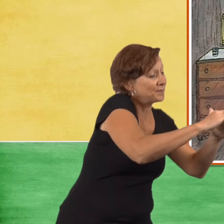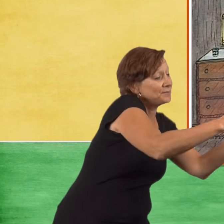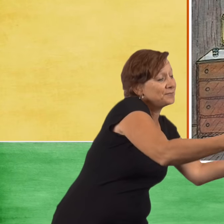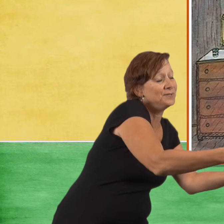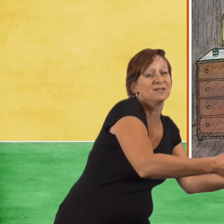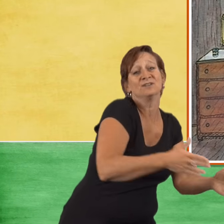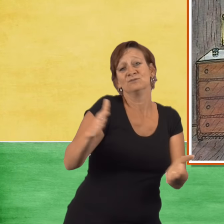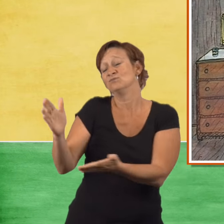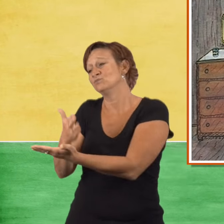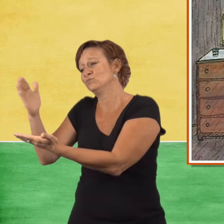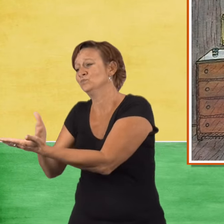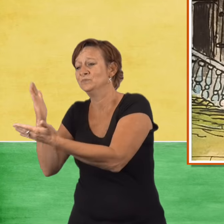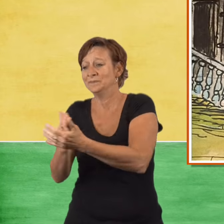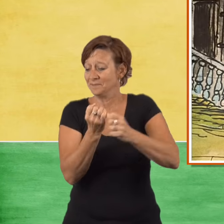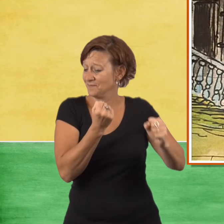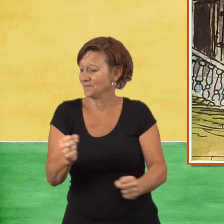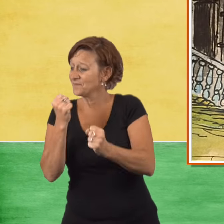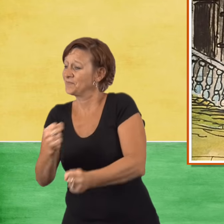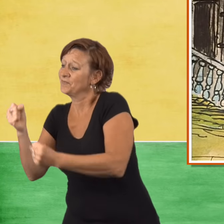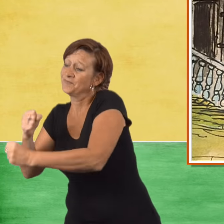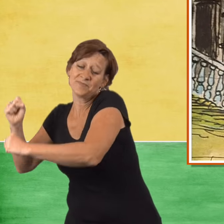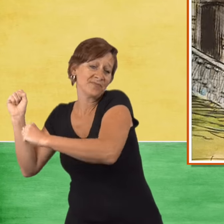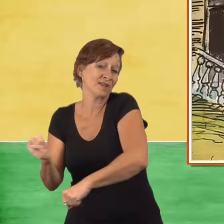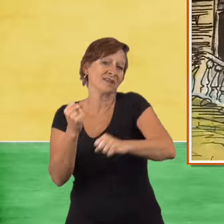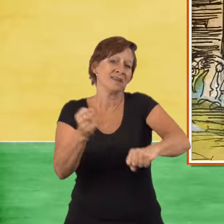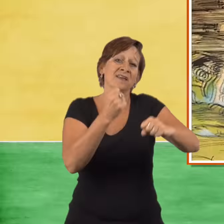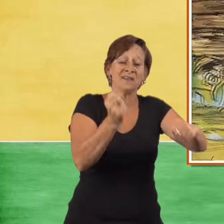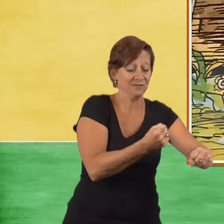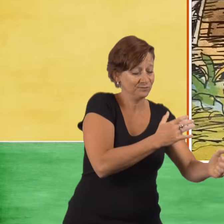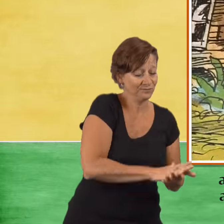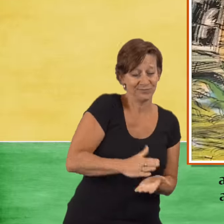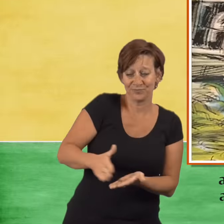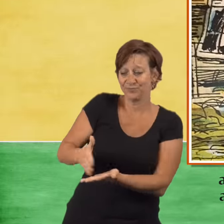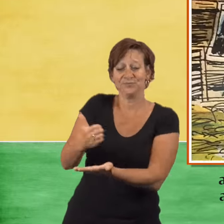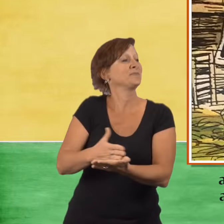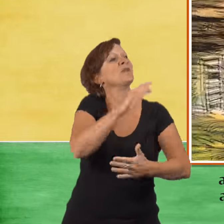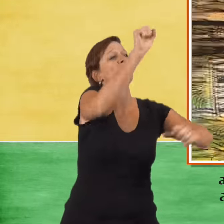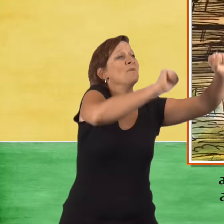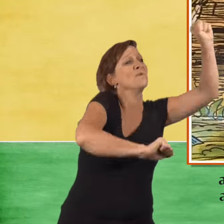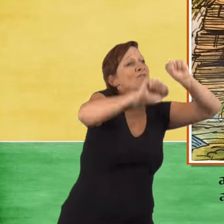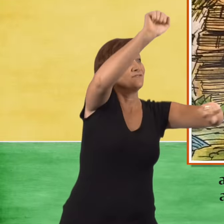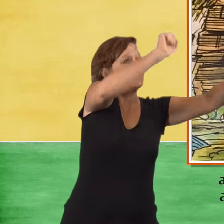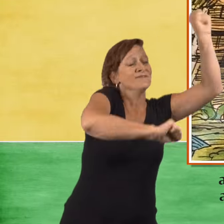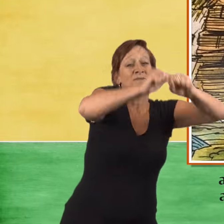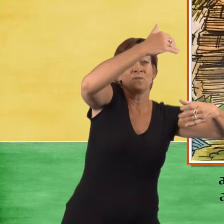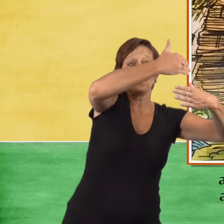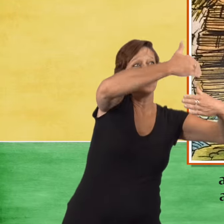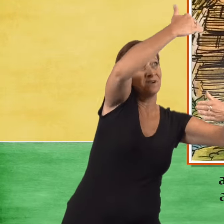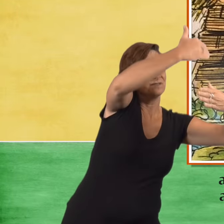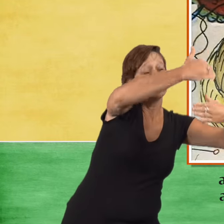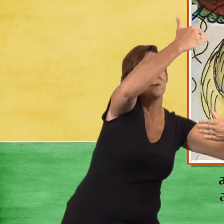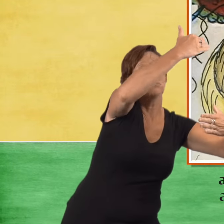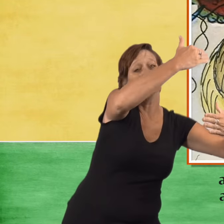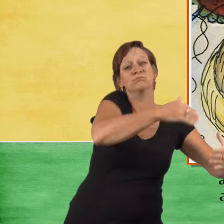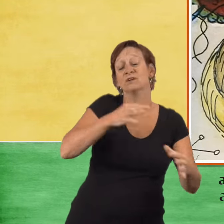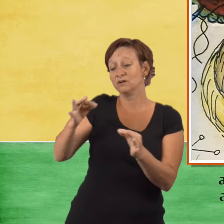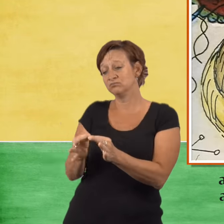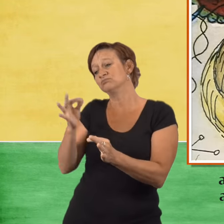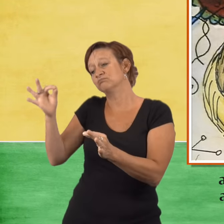She swept the floor and washed the windows and mended the